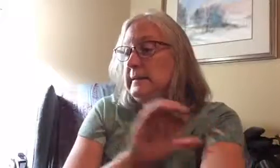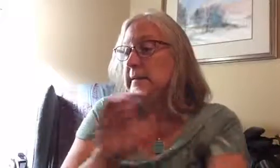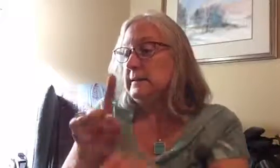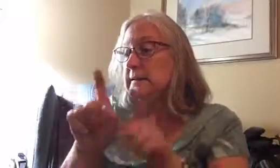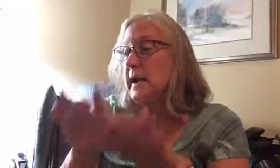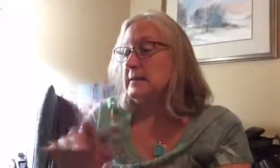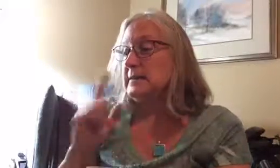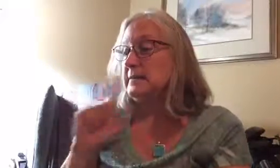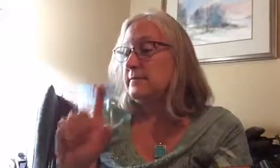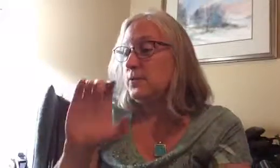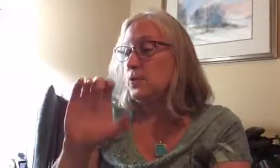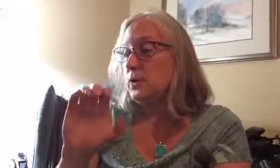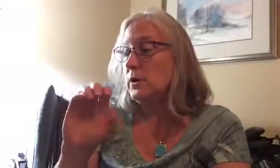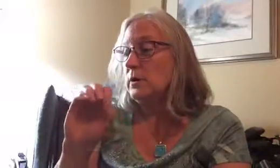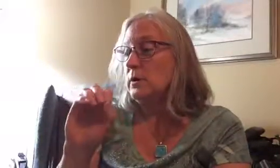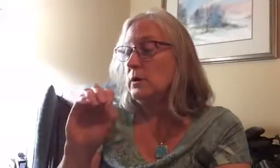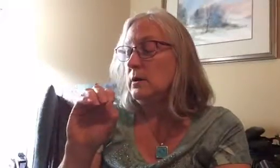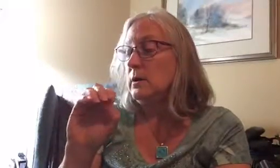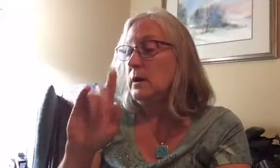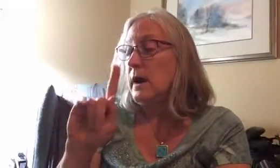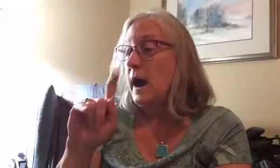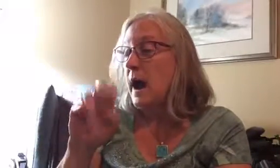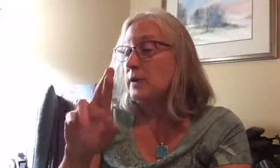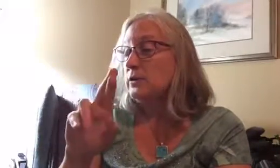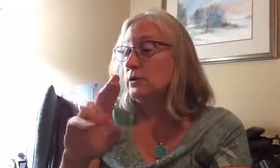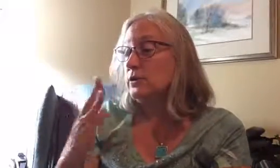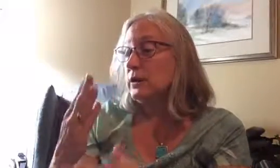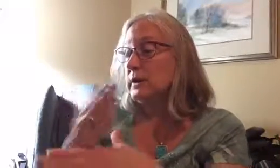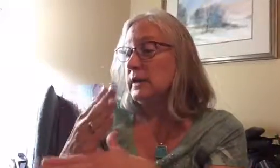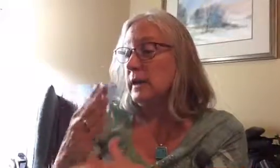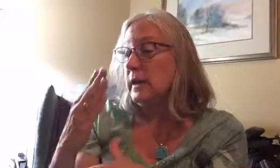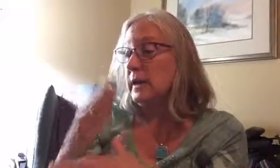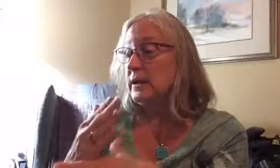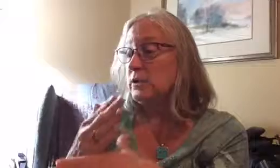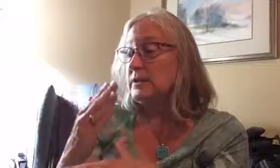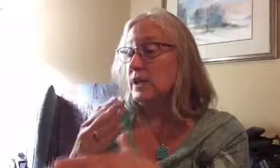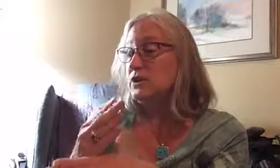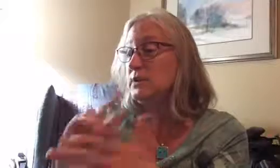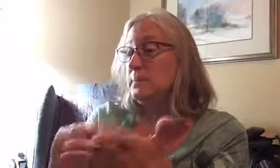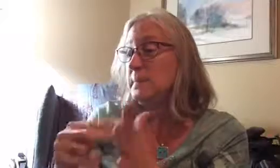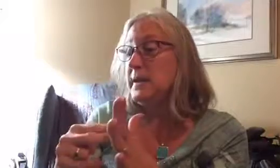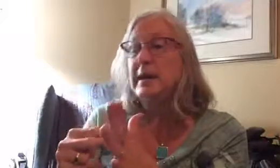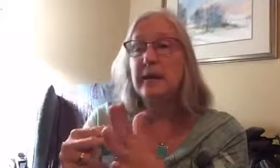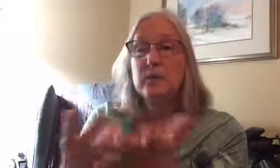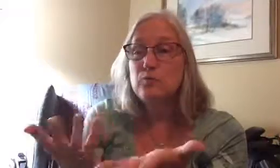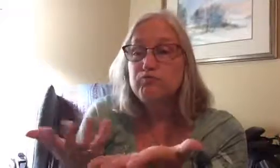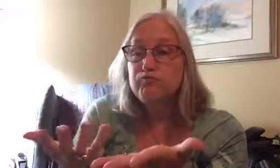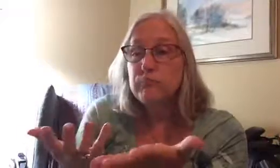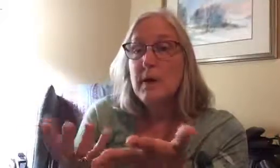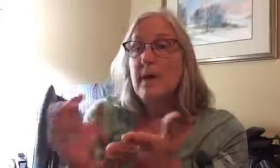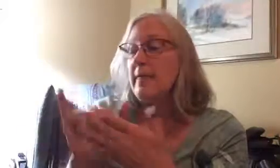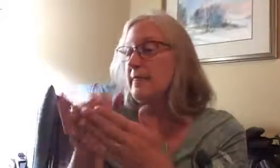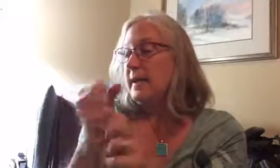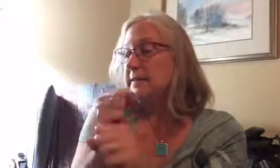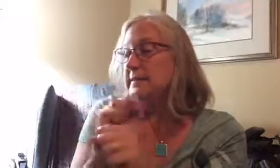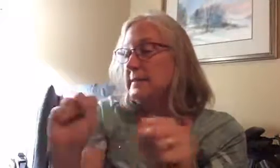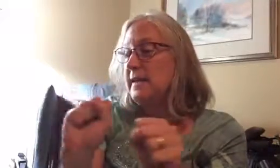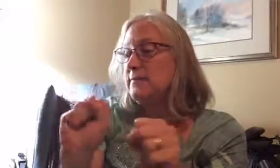tested for ocular irritation meaning that it's safe